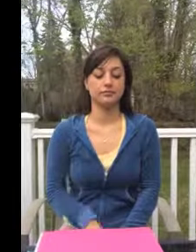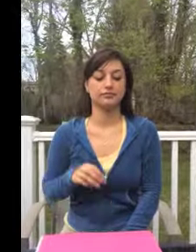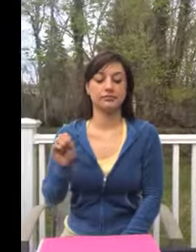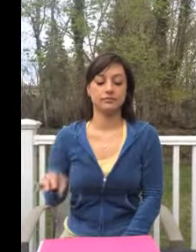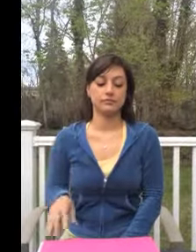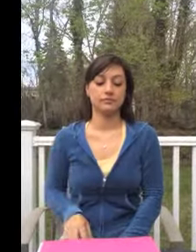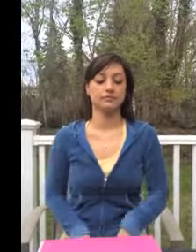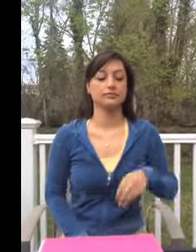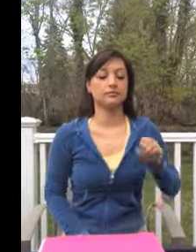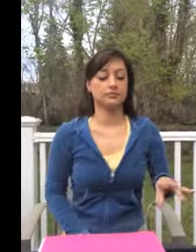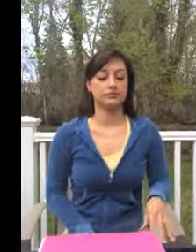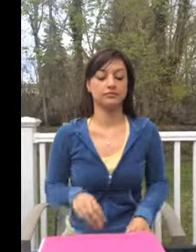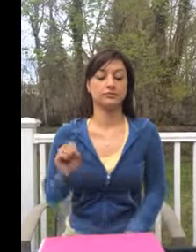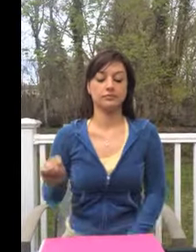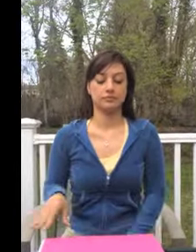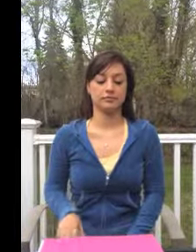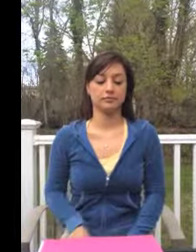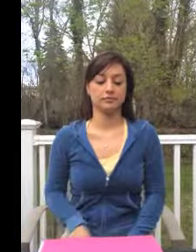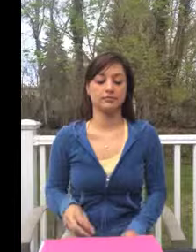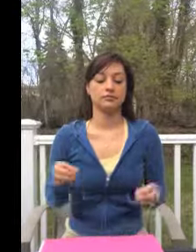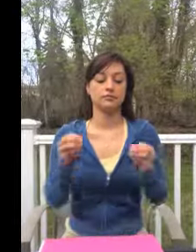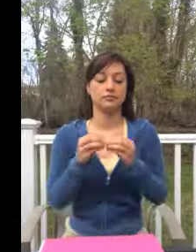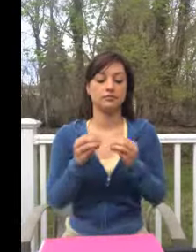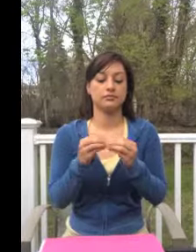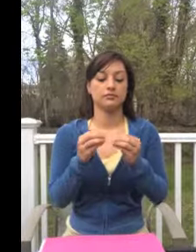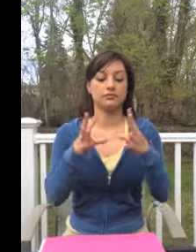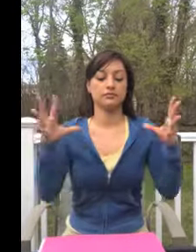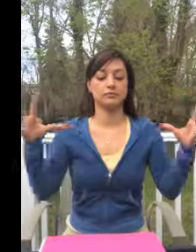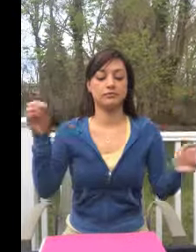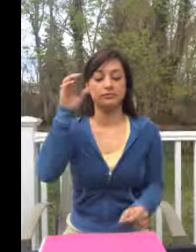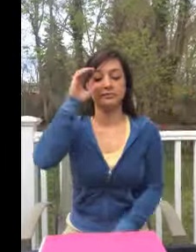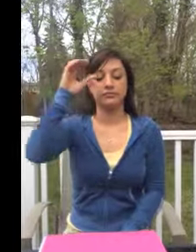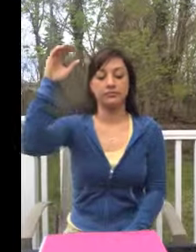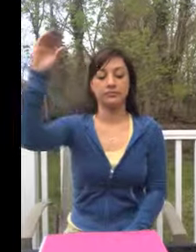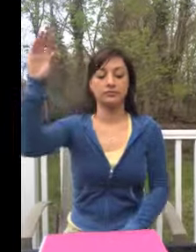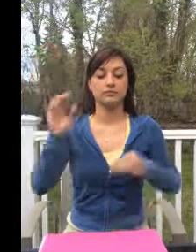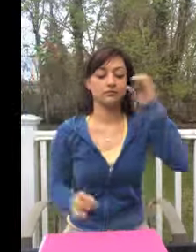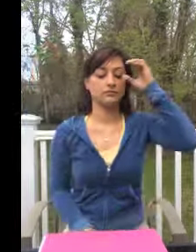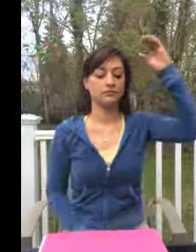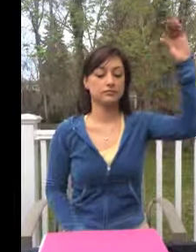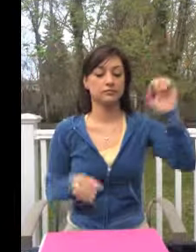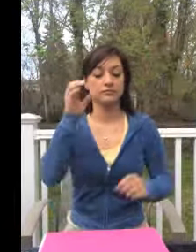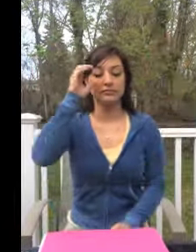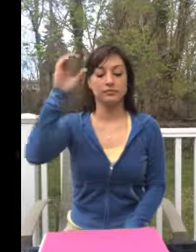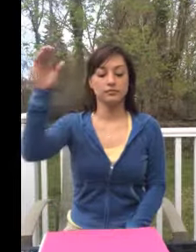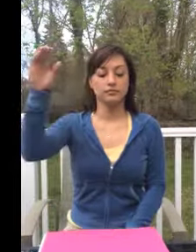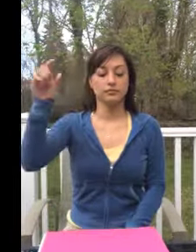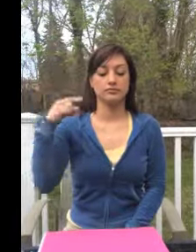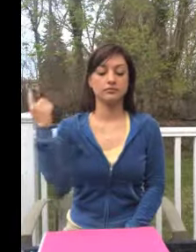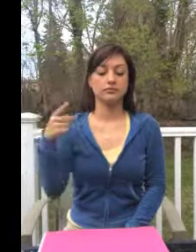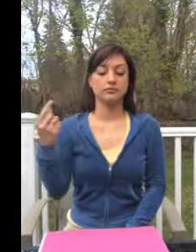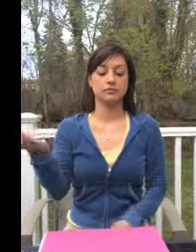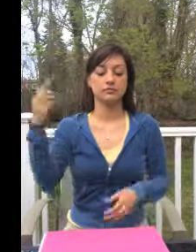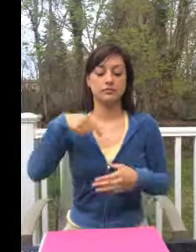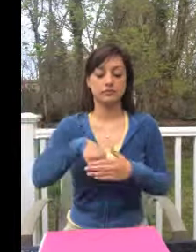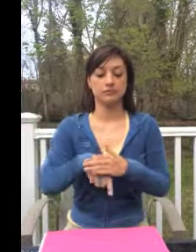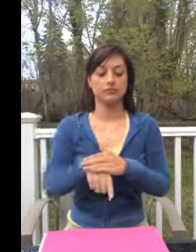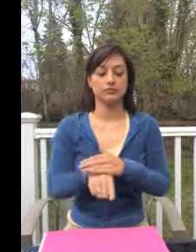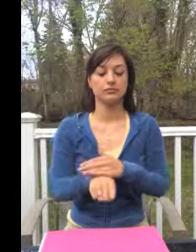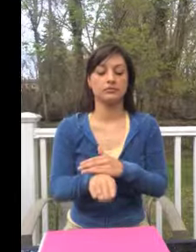Boom, boom, boom Even brighter than the moon, moon, moon It's always been inside